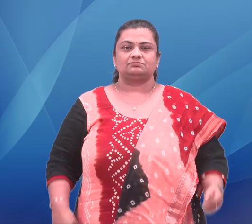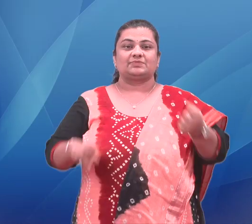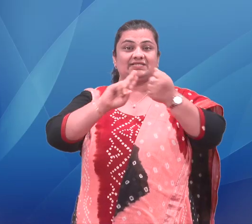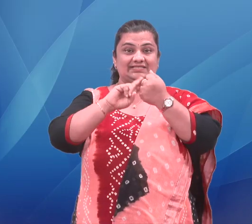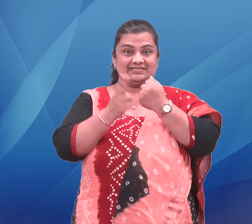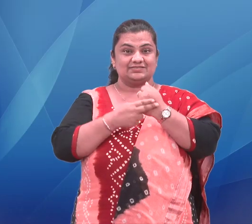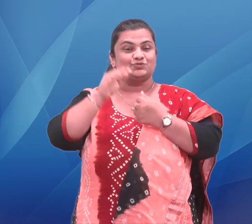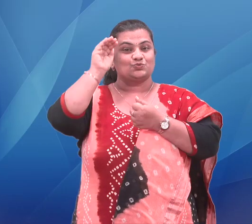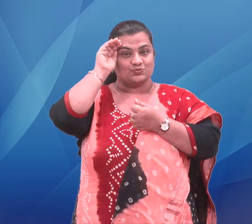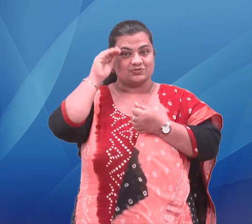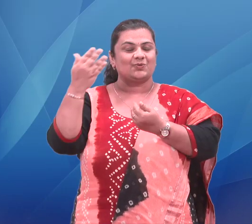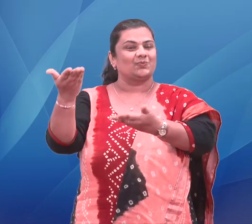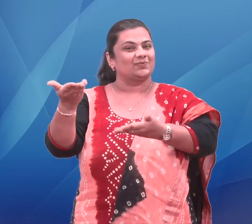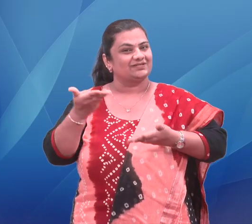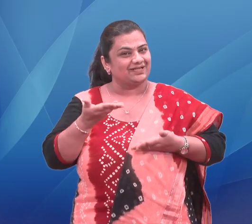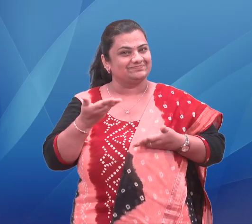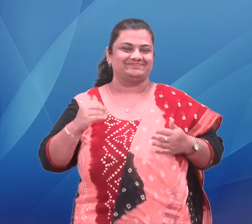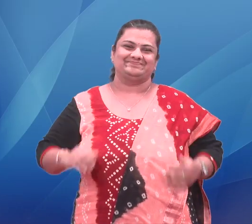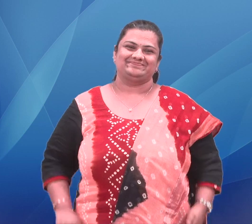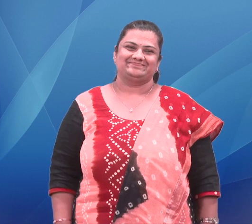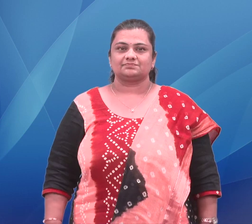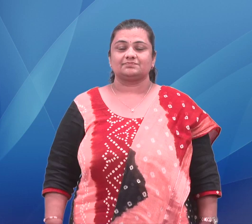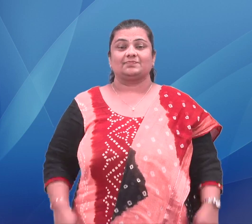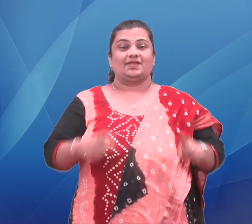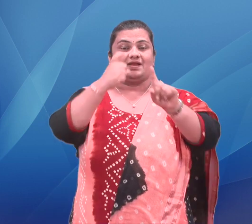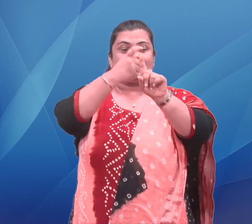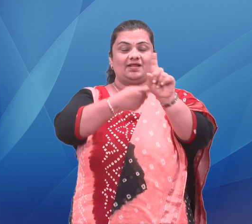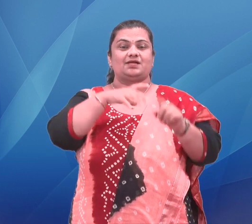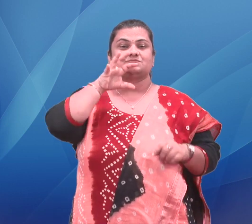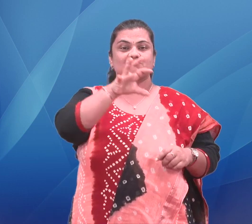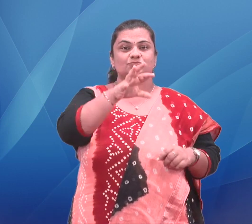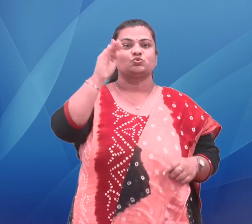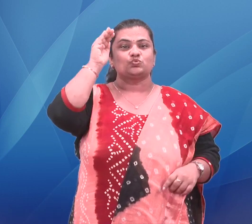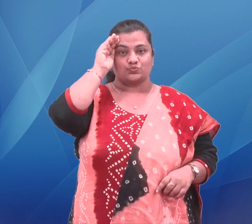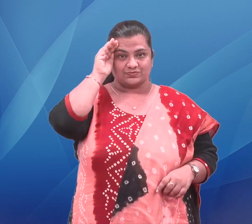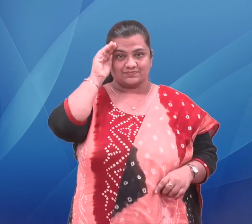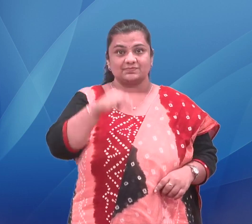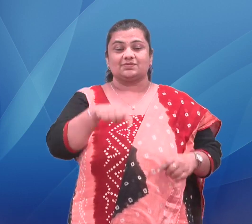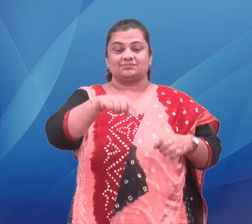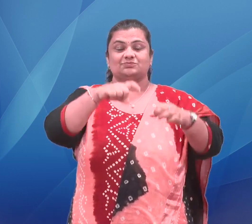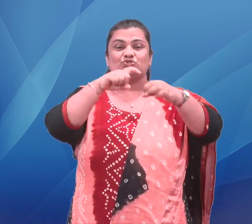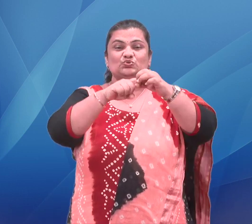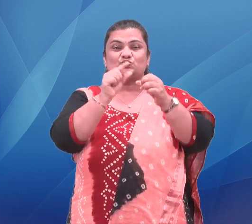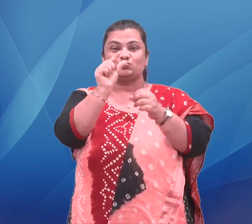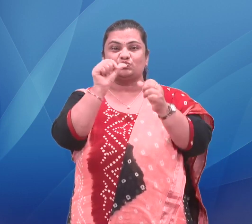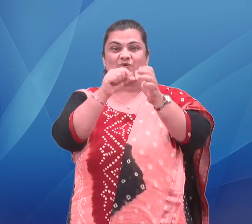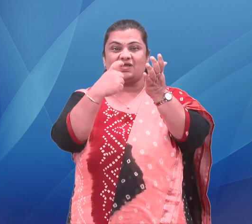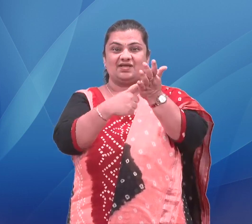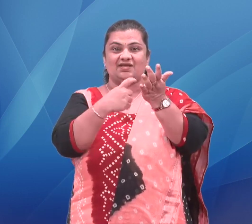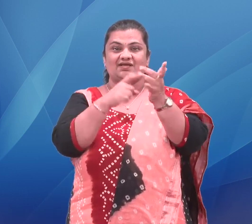Welcome to Niche News Weekly. Regional News. Quarrying and other prohibited activities